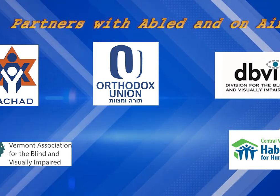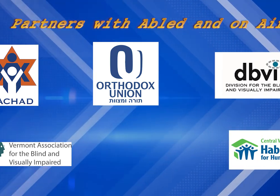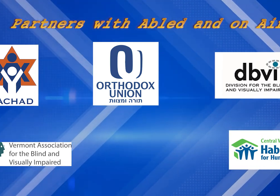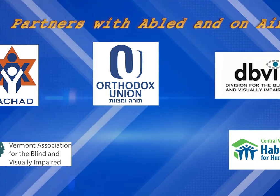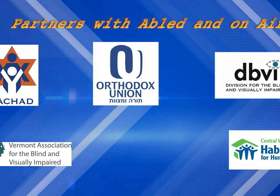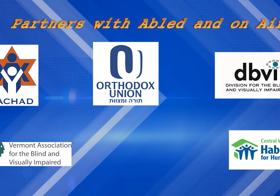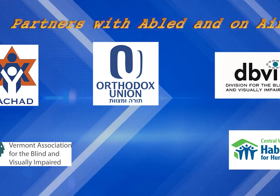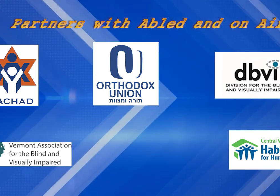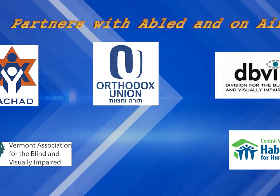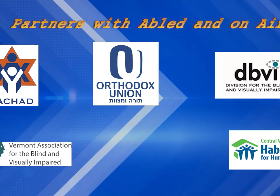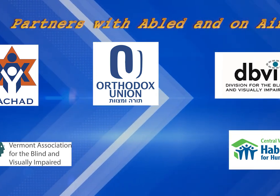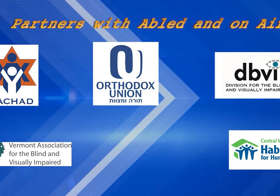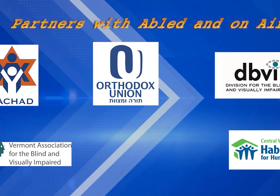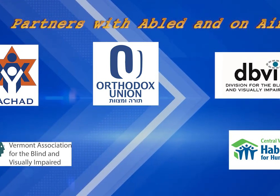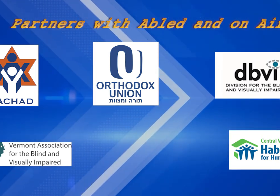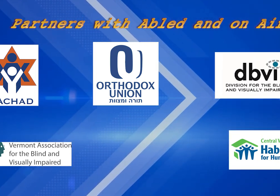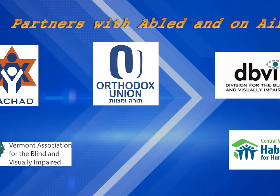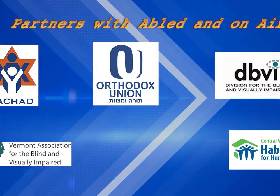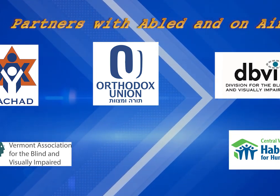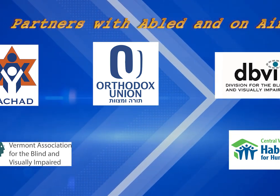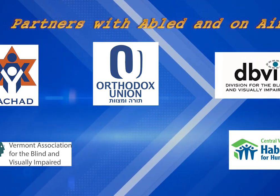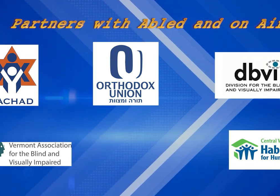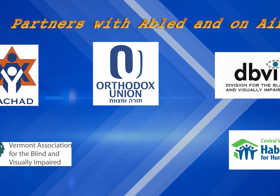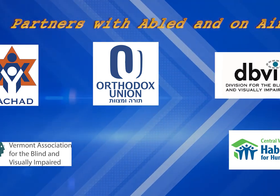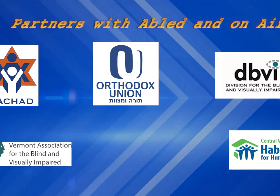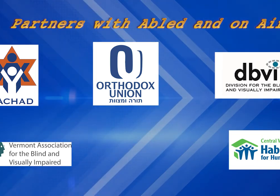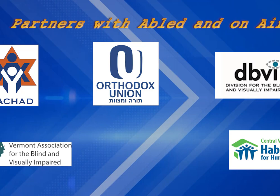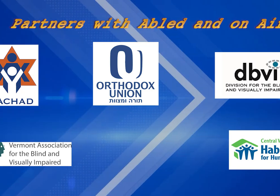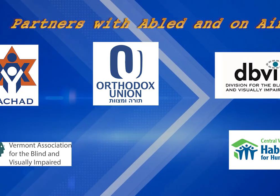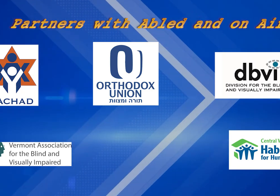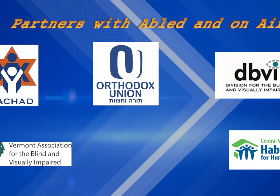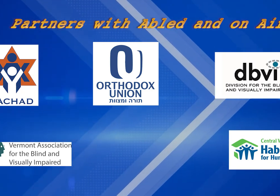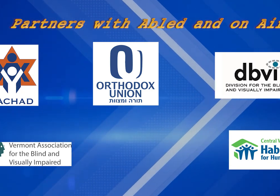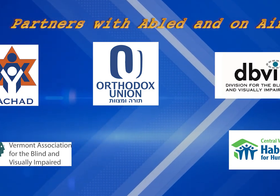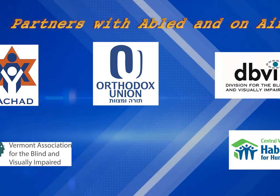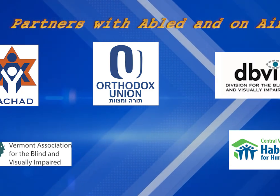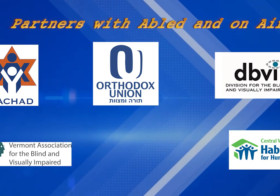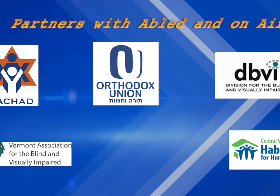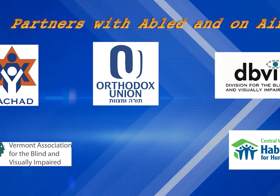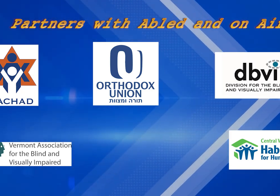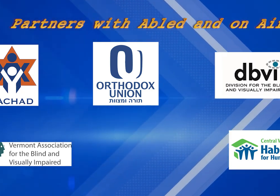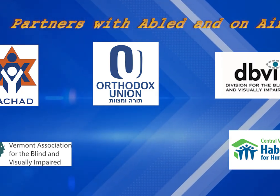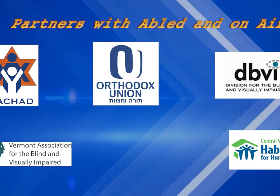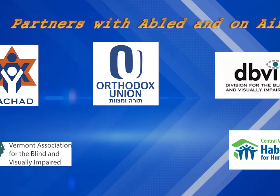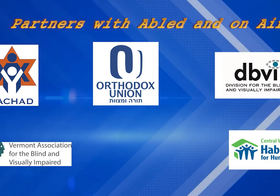Association for the Blind and Visually Impaired, Central Vermont Habitat for Humanity,